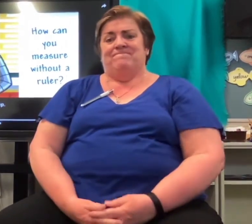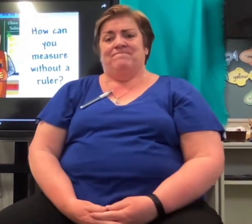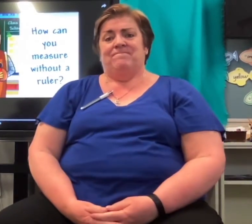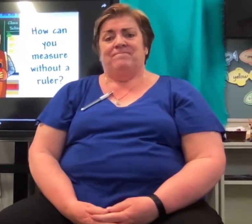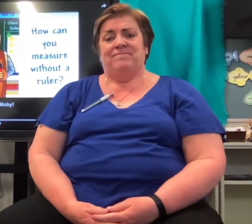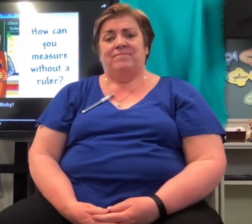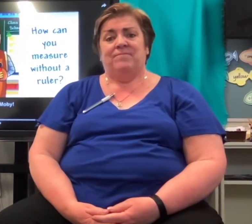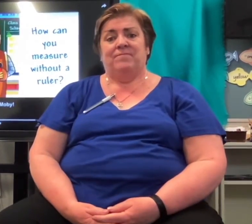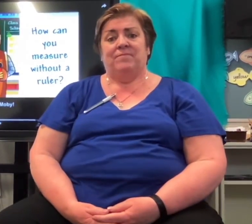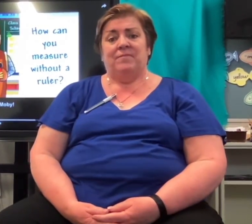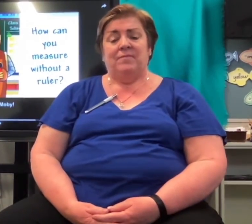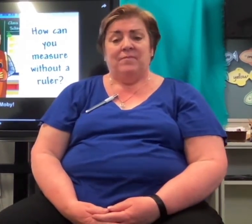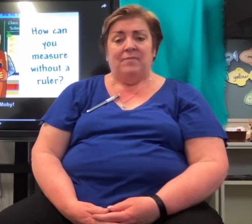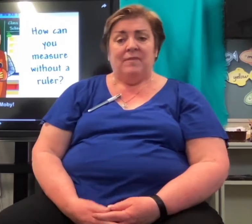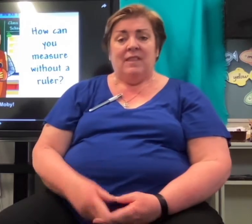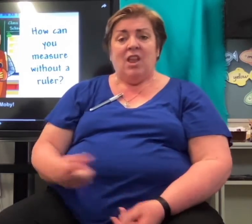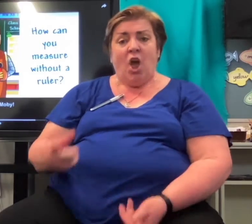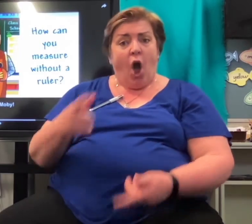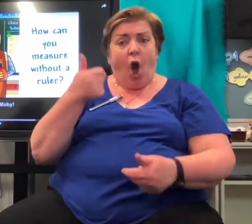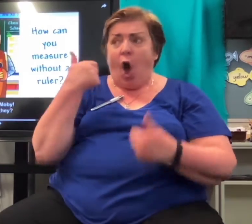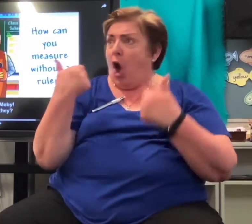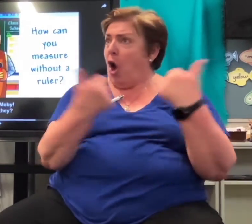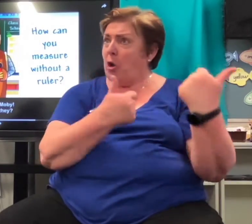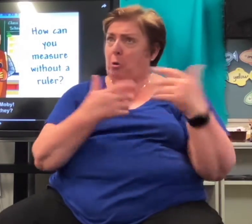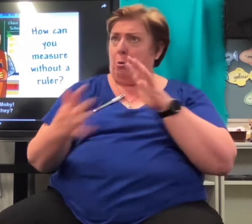Cool robots, Moby. How tall are they?